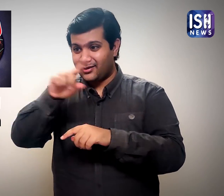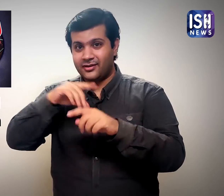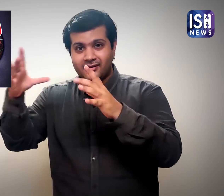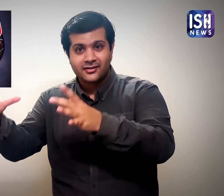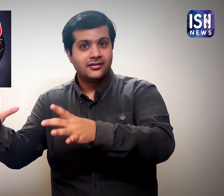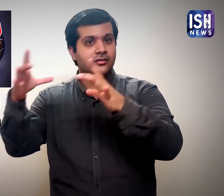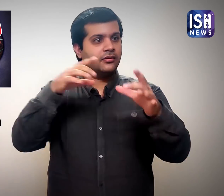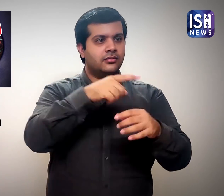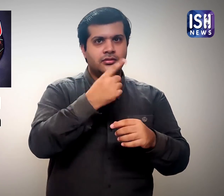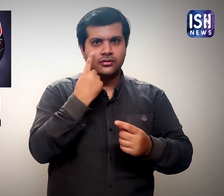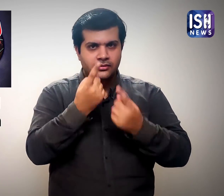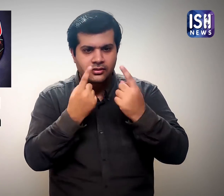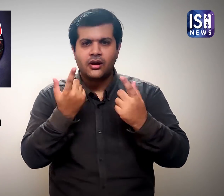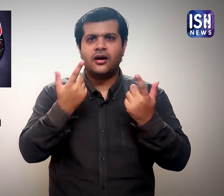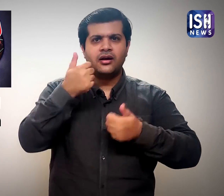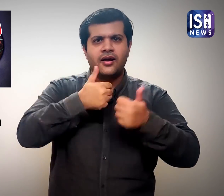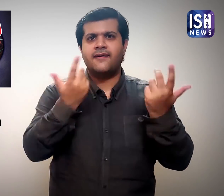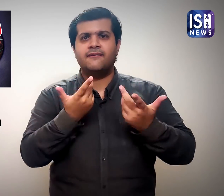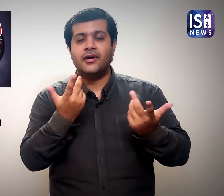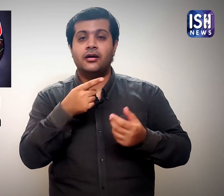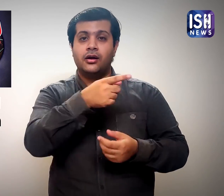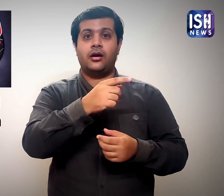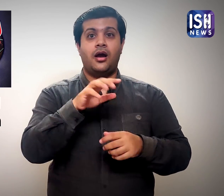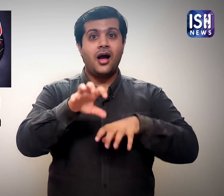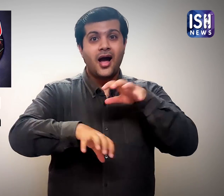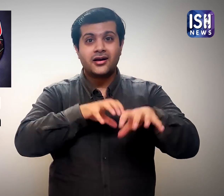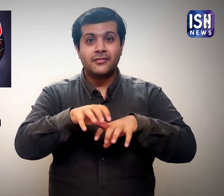They were tested in veterinary hospitals.